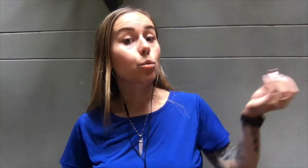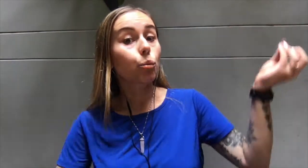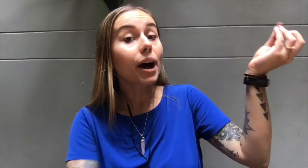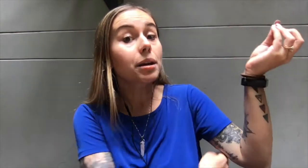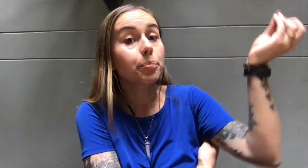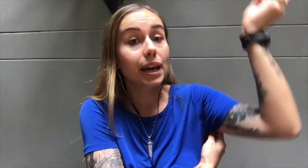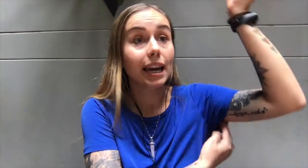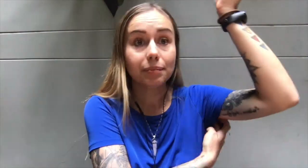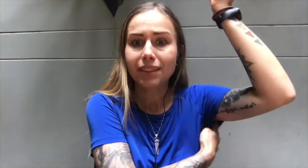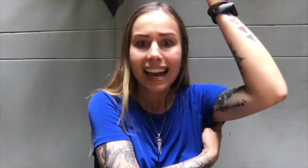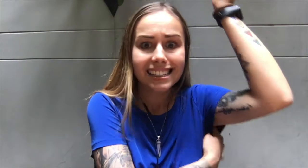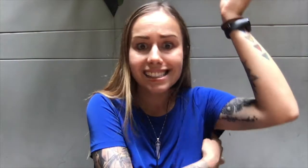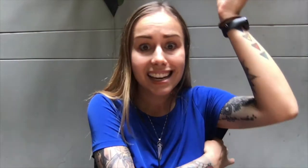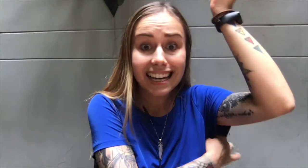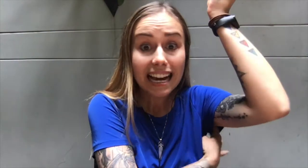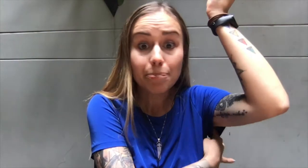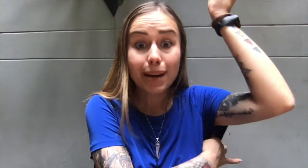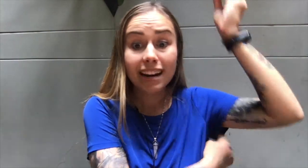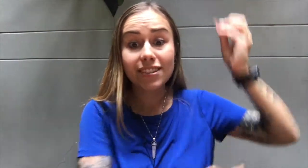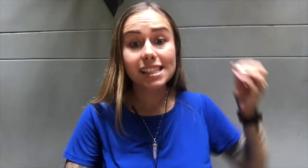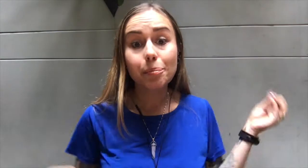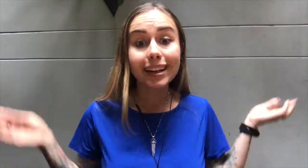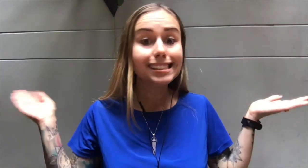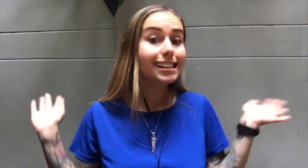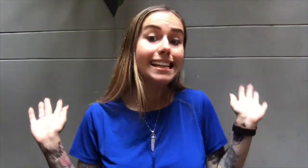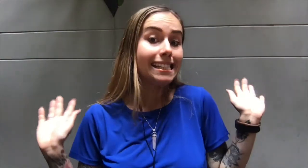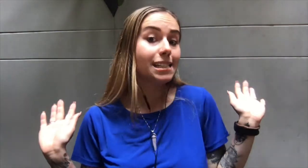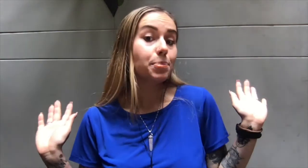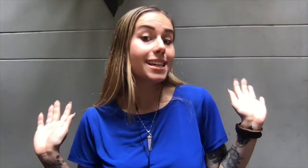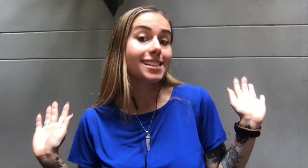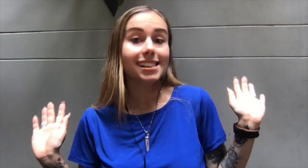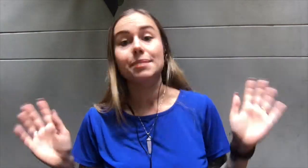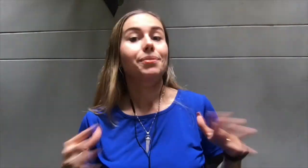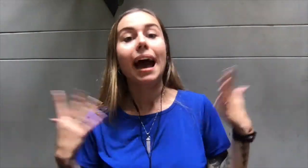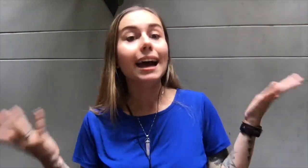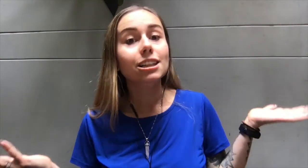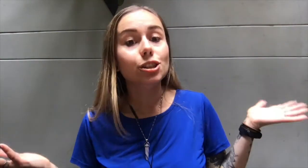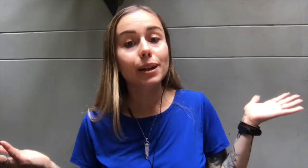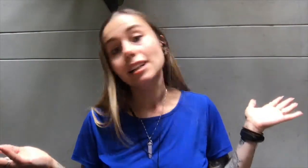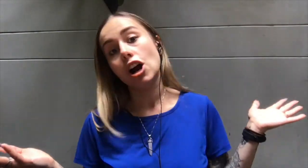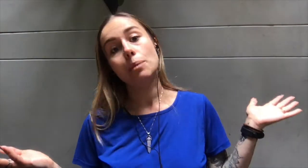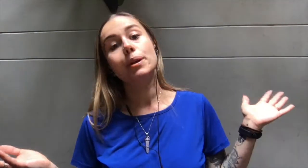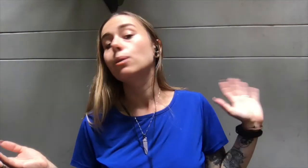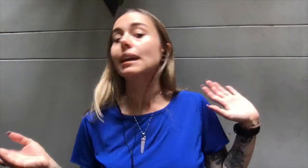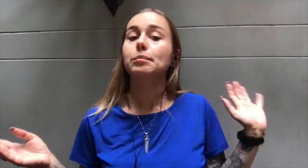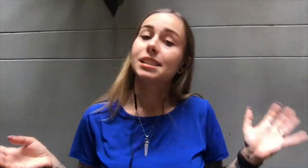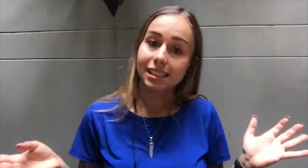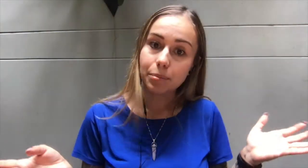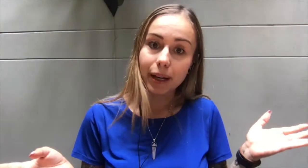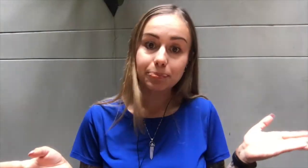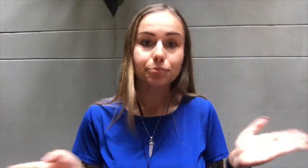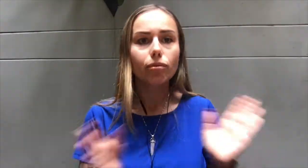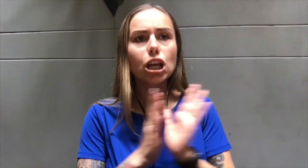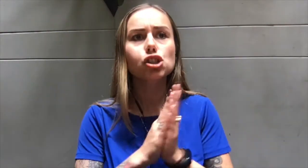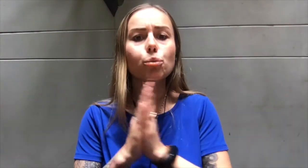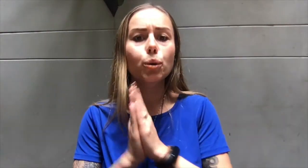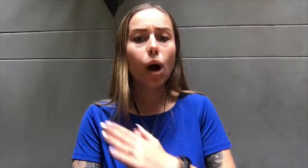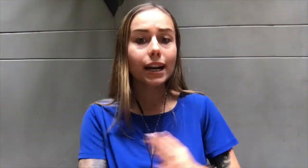a one of being it's manifesting money is easy peasy. I could do it in a heartbeat when I'm sleeping. So we want to